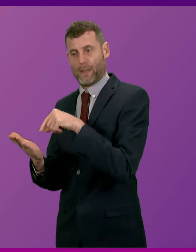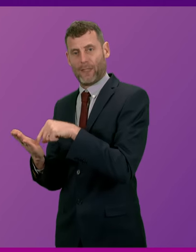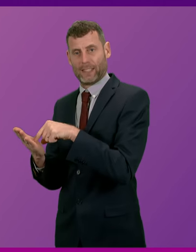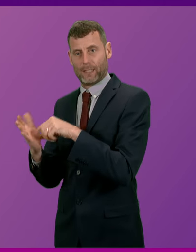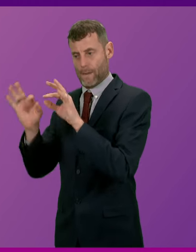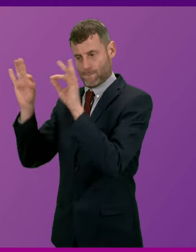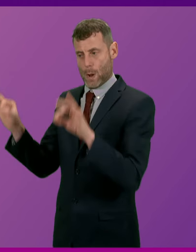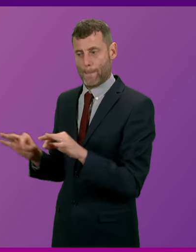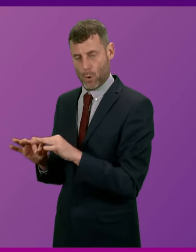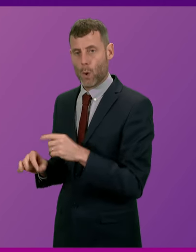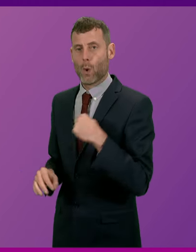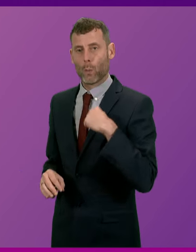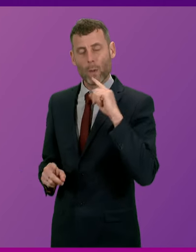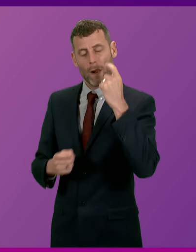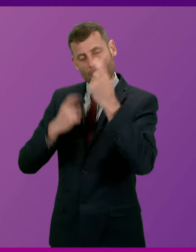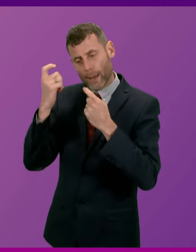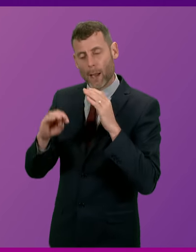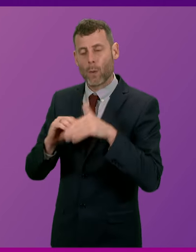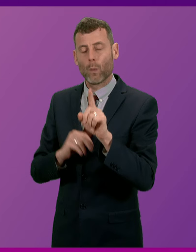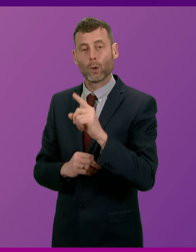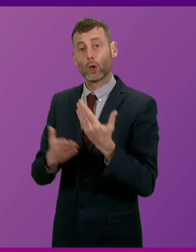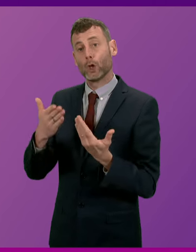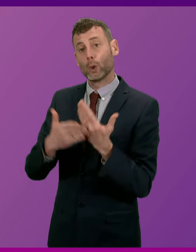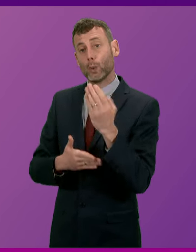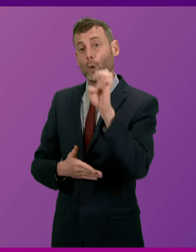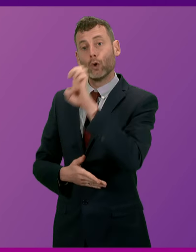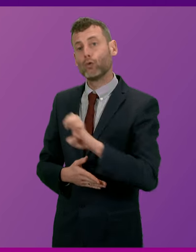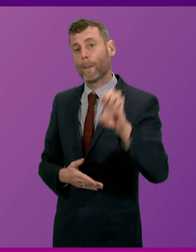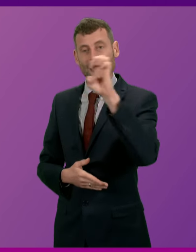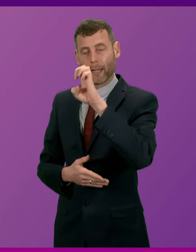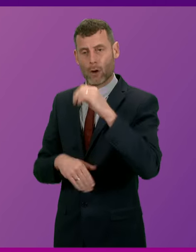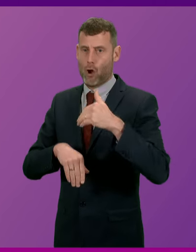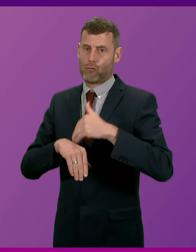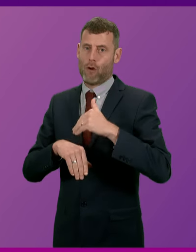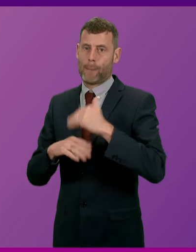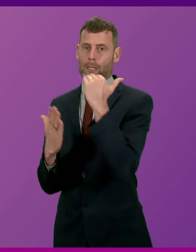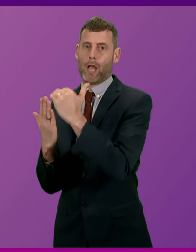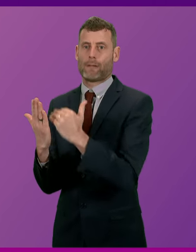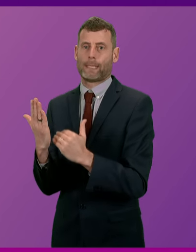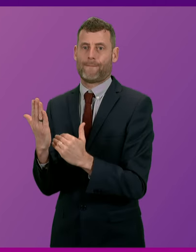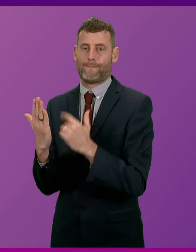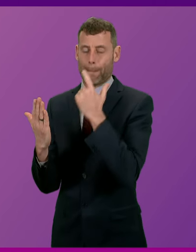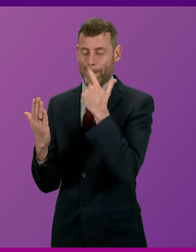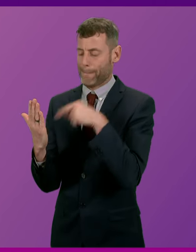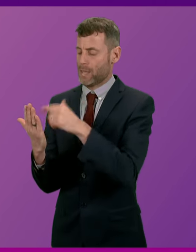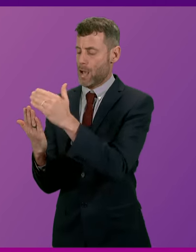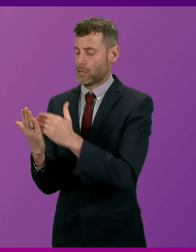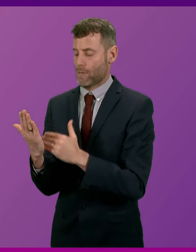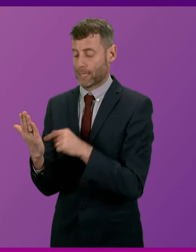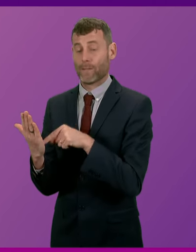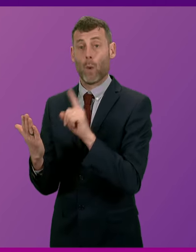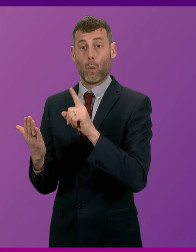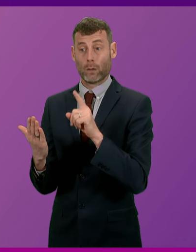will be to consider the new European Environmental Crime Directive. The directive requires the introduction of new qualified